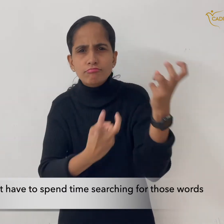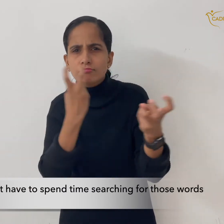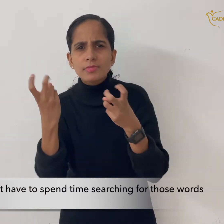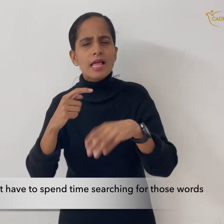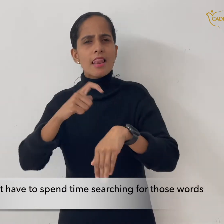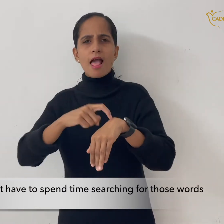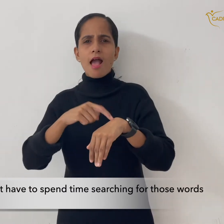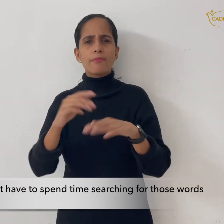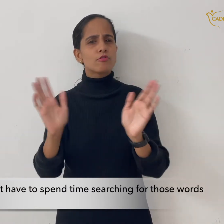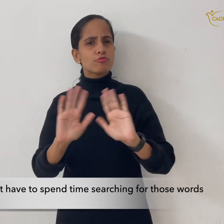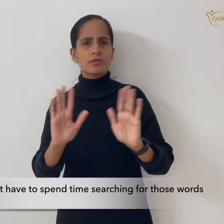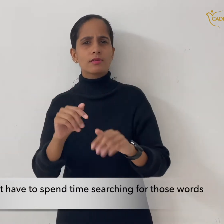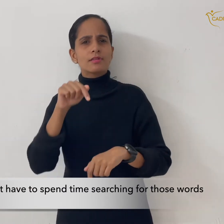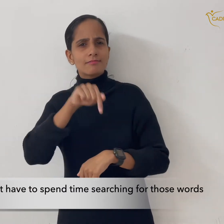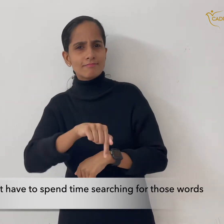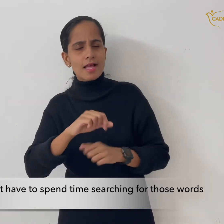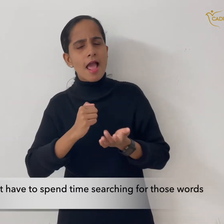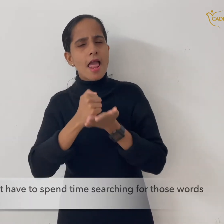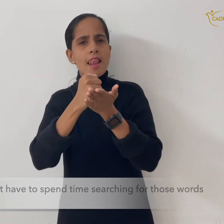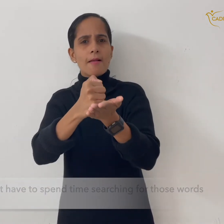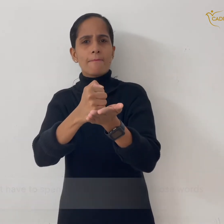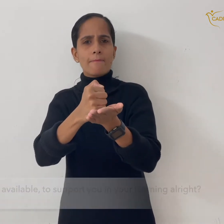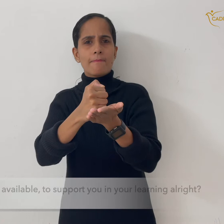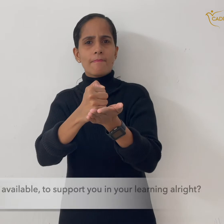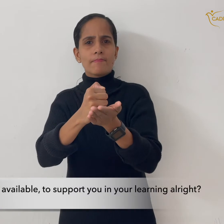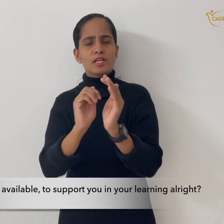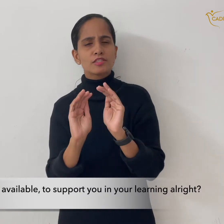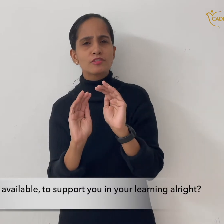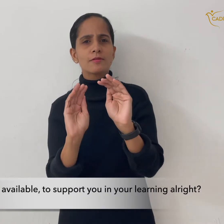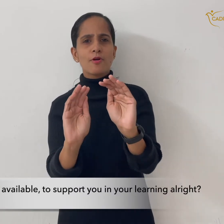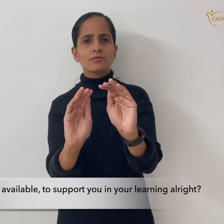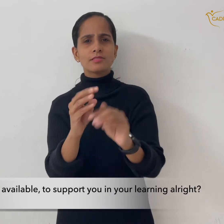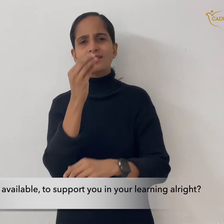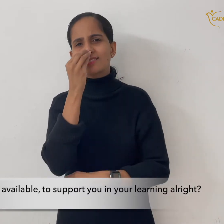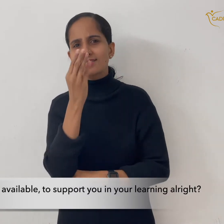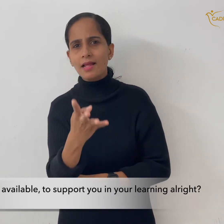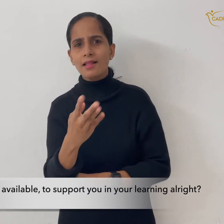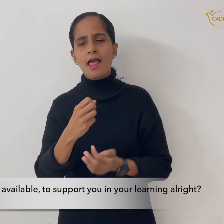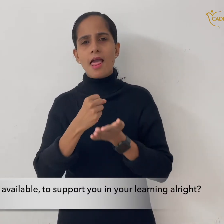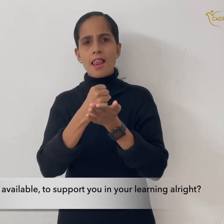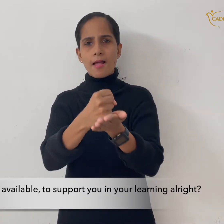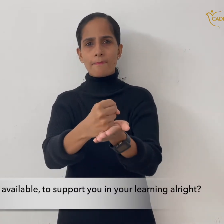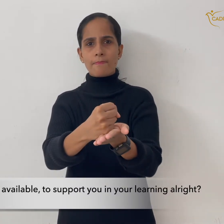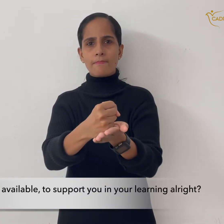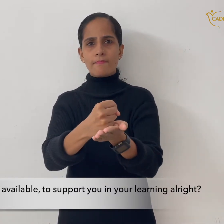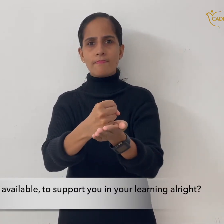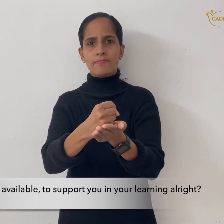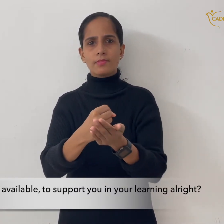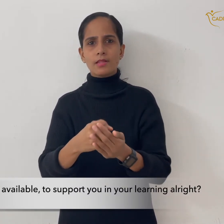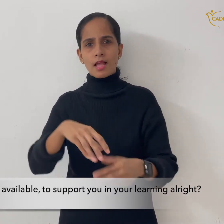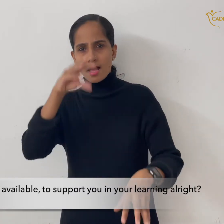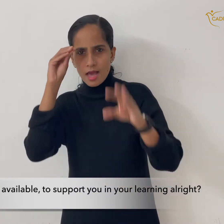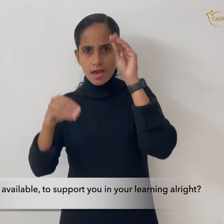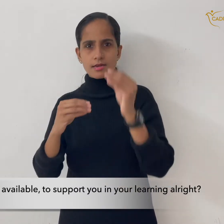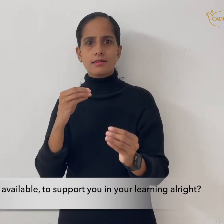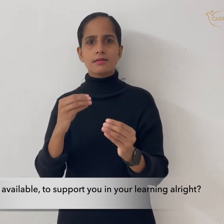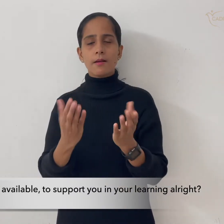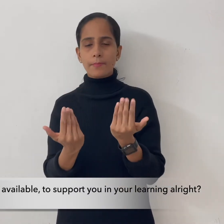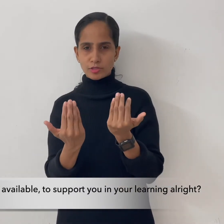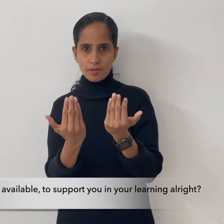searching for those words they are all there readily available to support you in your learning all